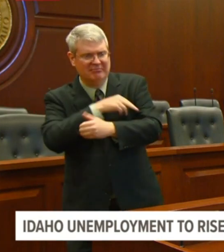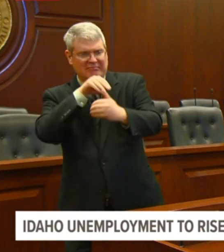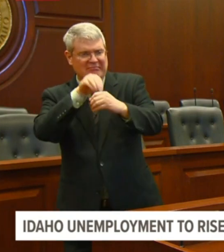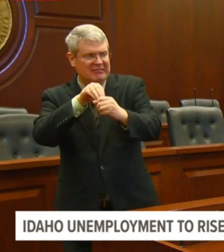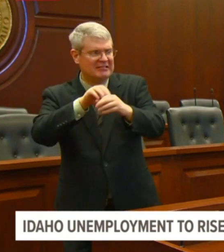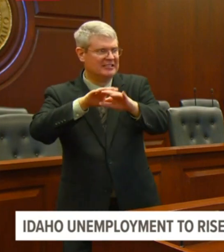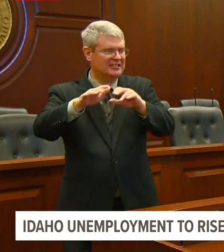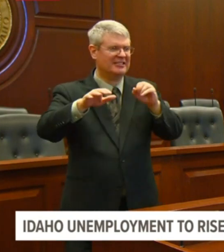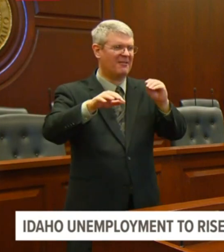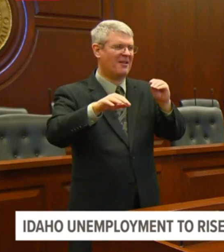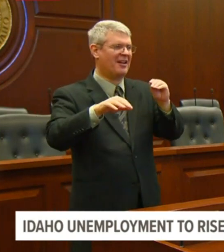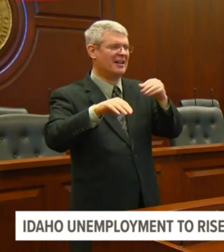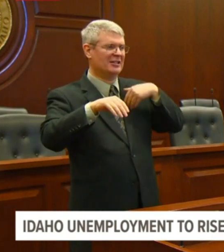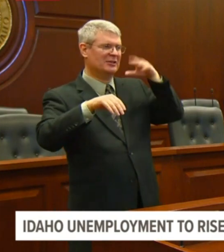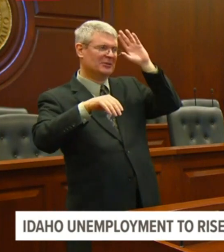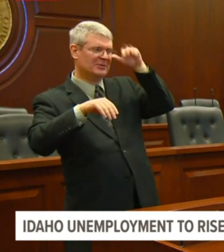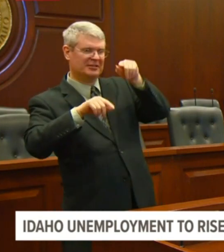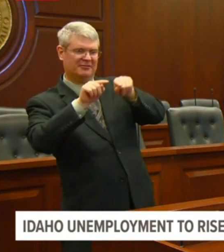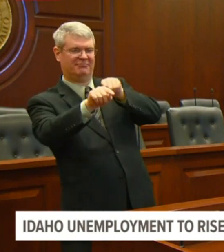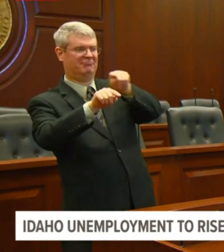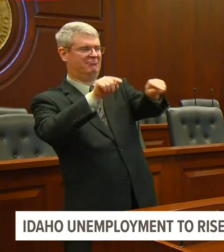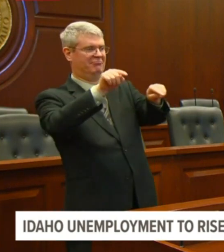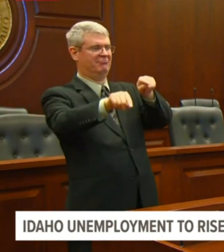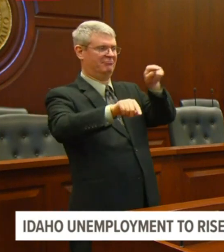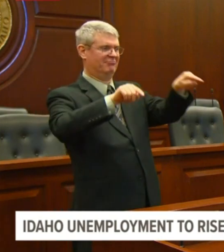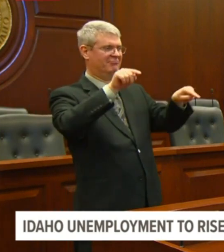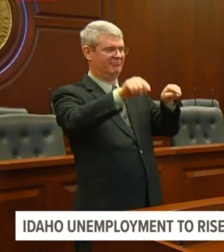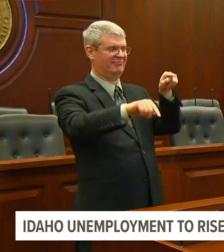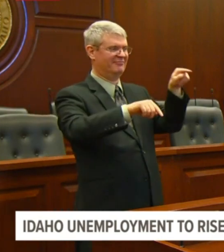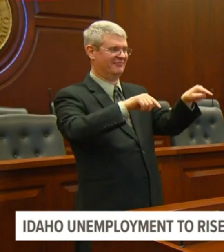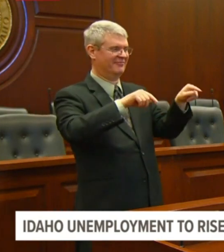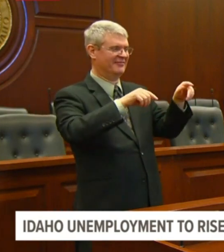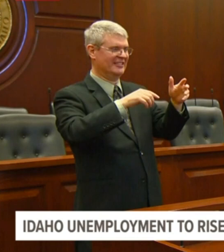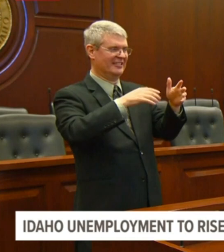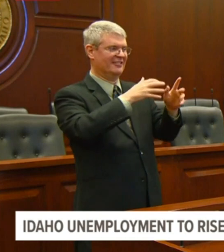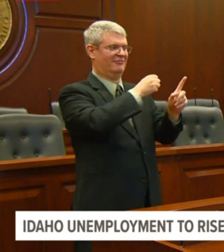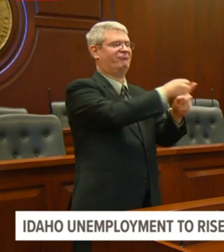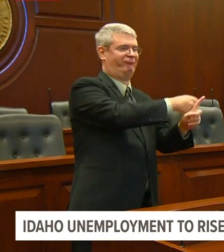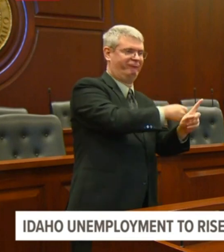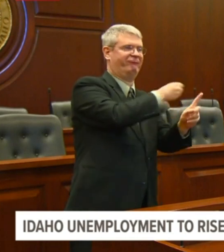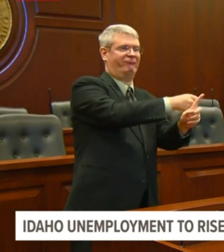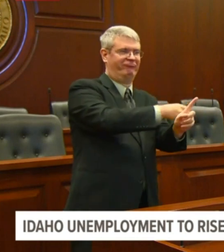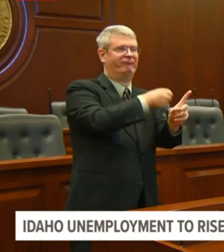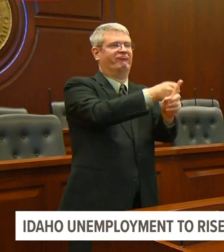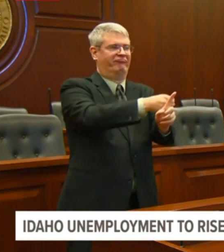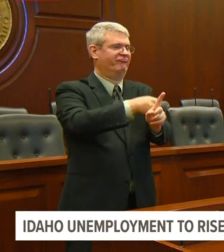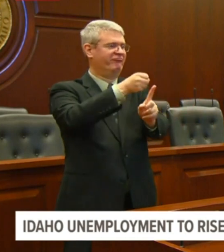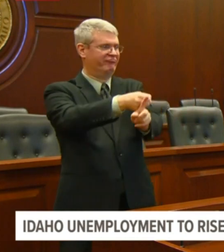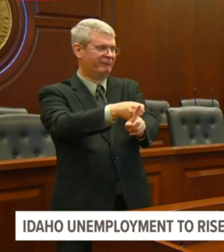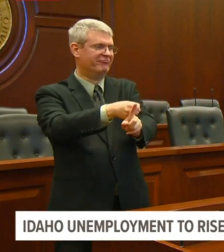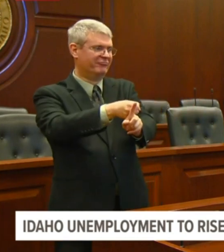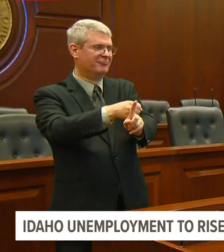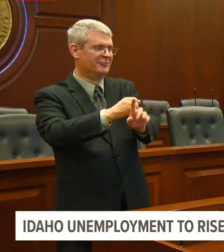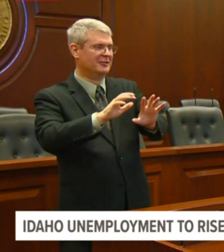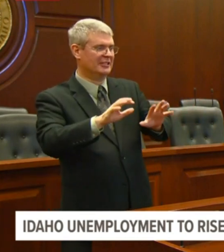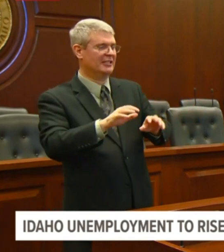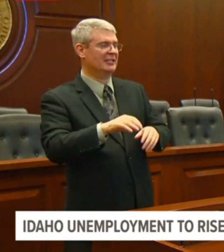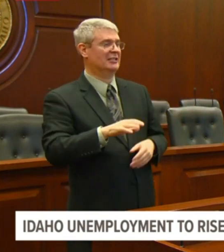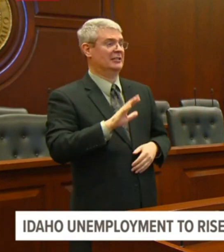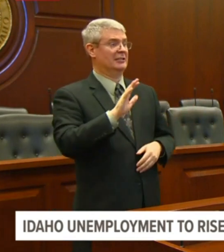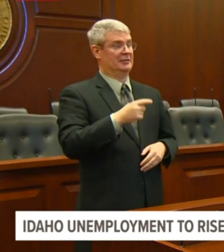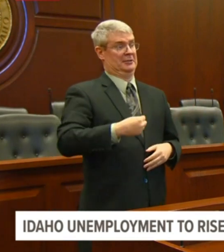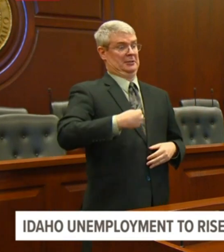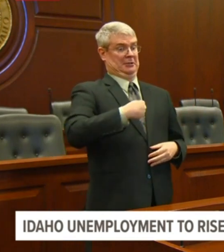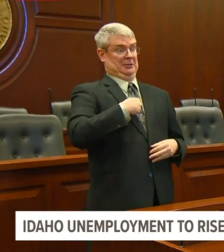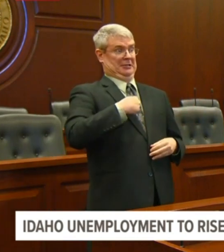agencies whose workload, uh, for a variety of reasons has actually gone down. And again, we want to be in the best position when this thing